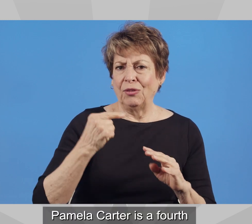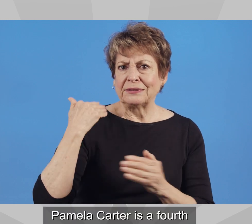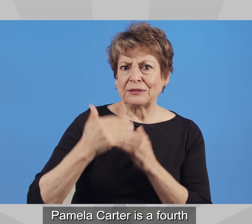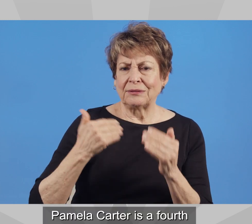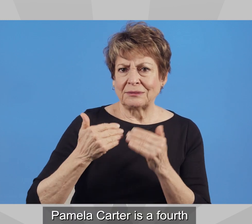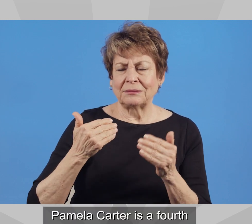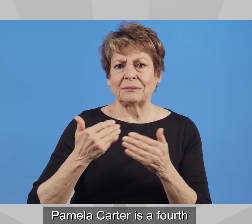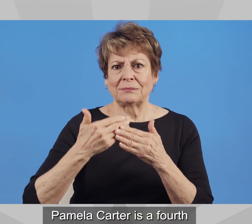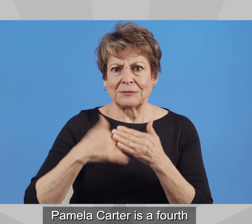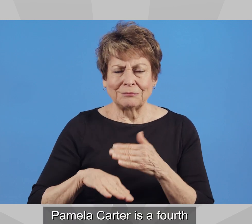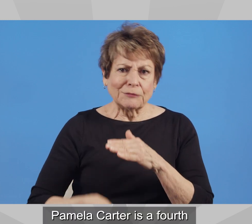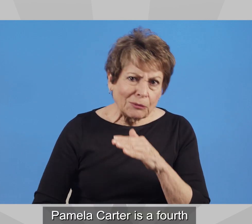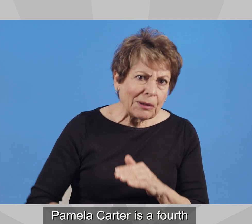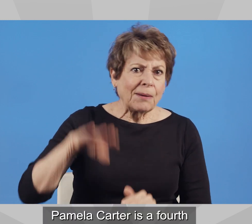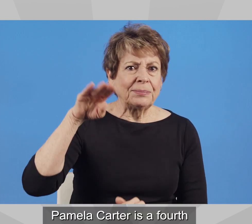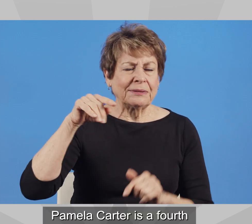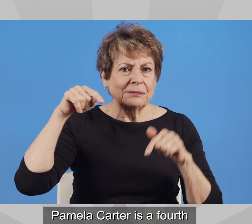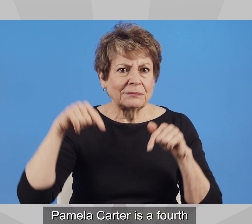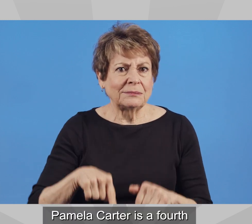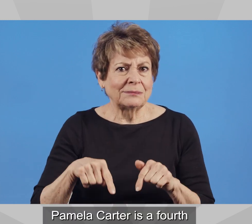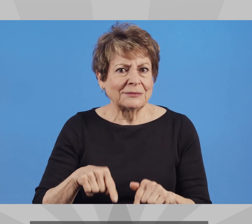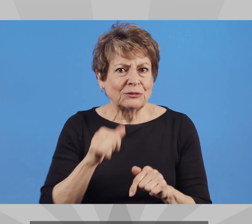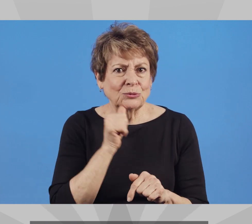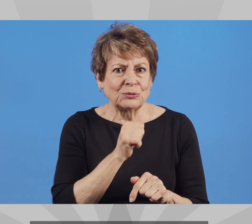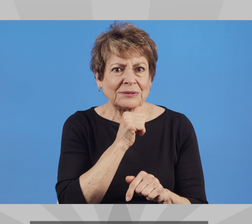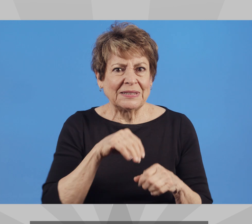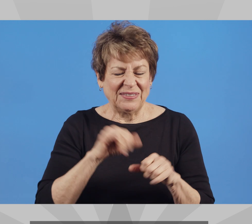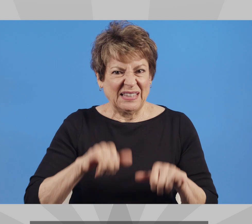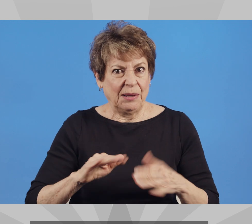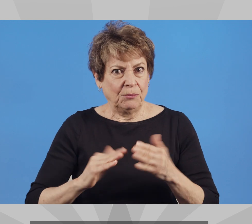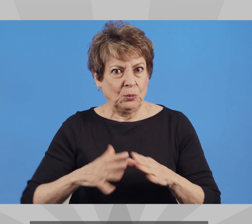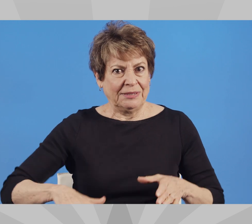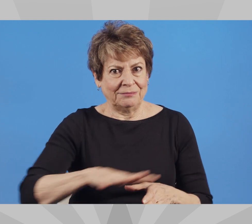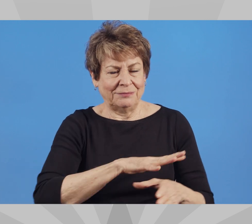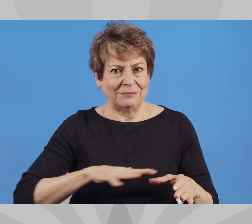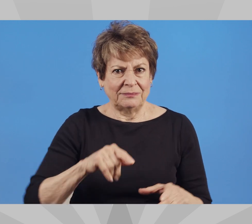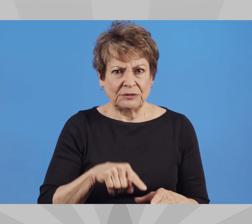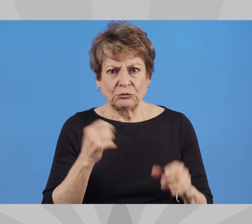Pamela Carter is a fourth-generation native Arizonan who grew up in this community.